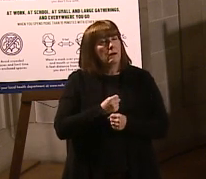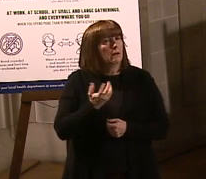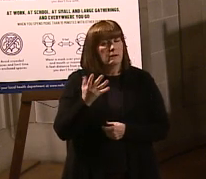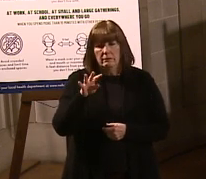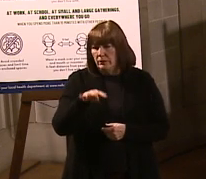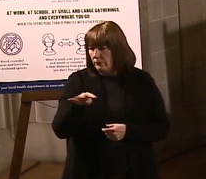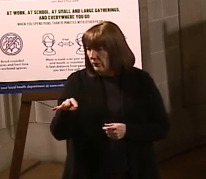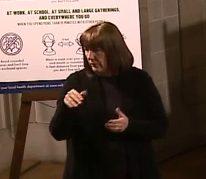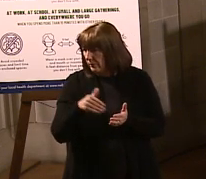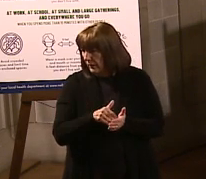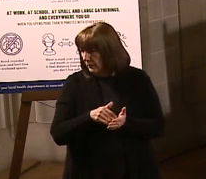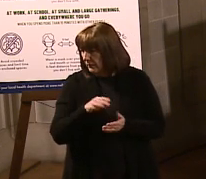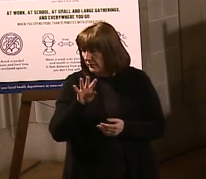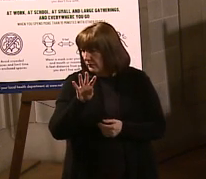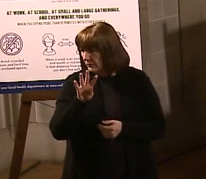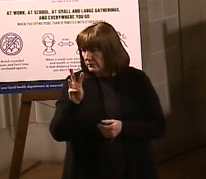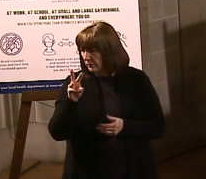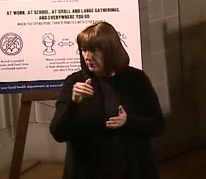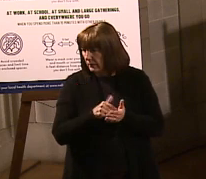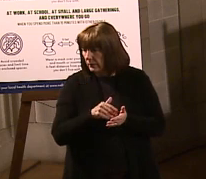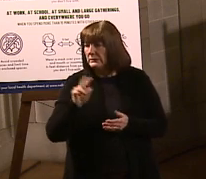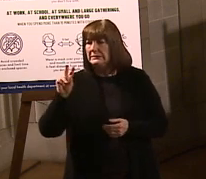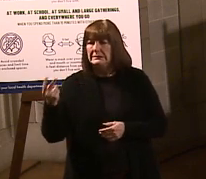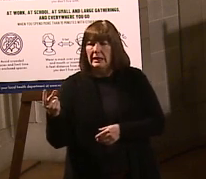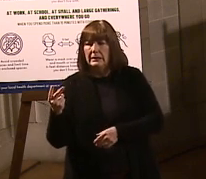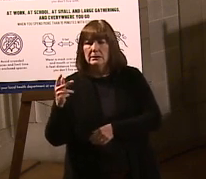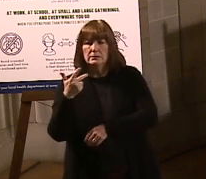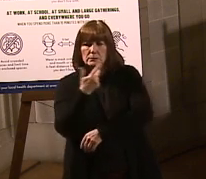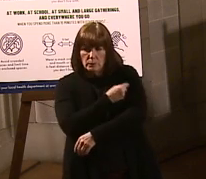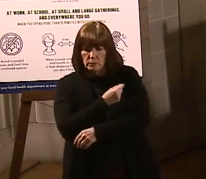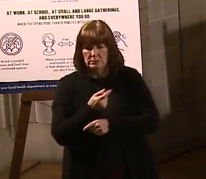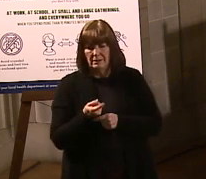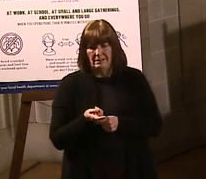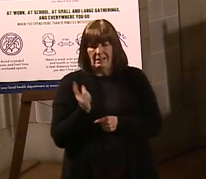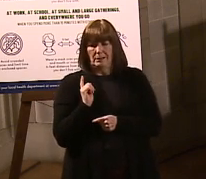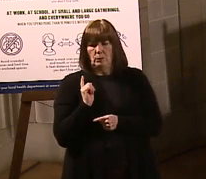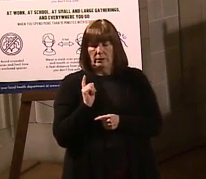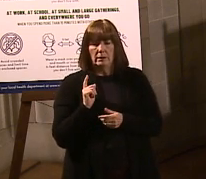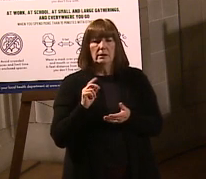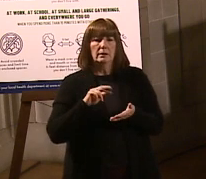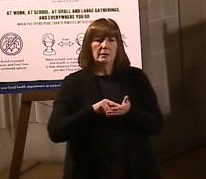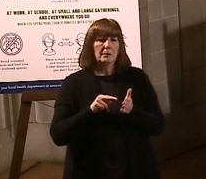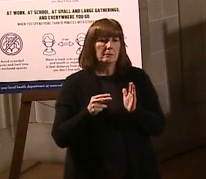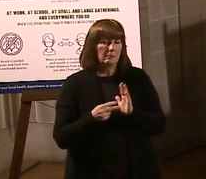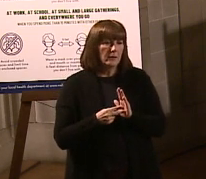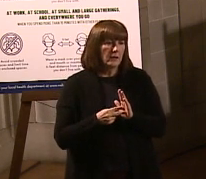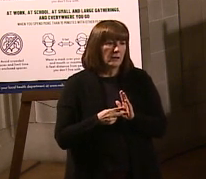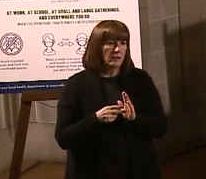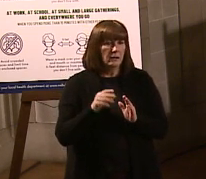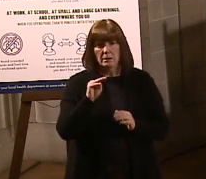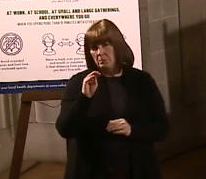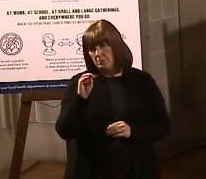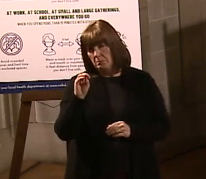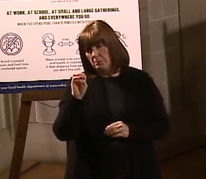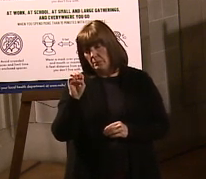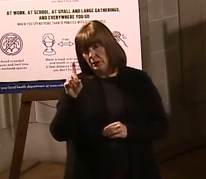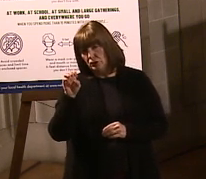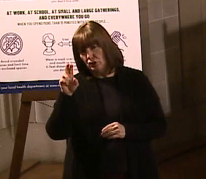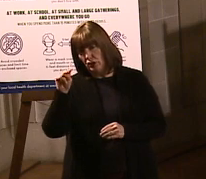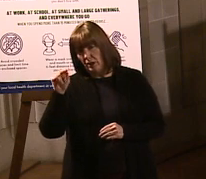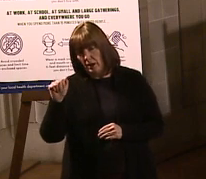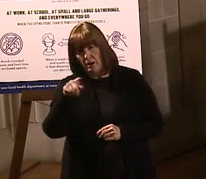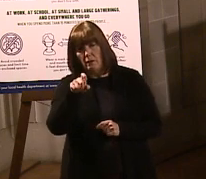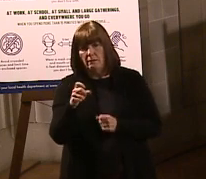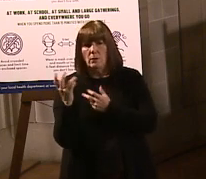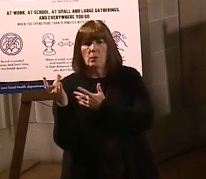,000, some, 46,000 second doses late last week, which, again, you have to, with the Moderna especially, have to wait until the time that they're